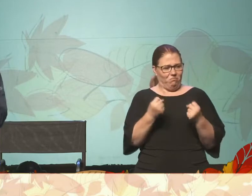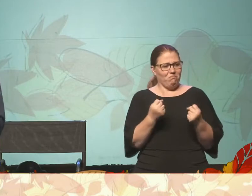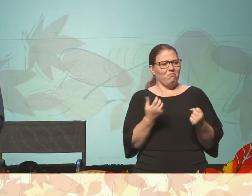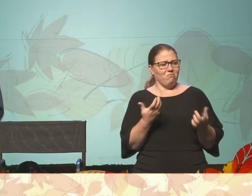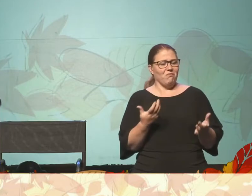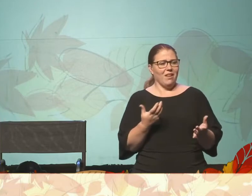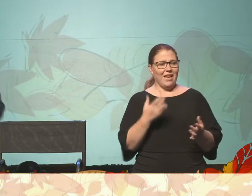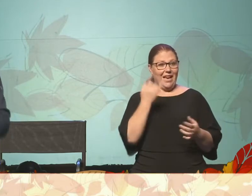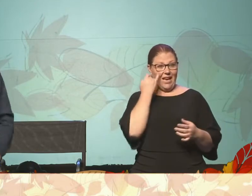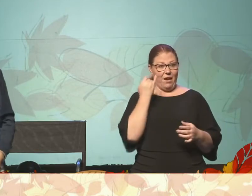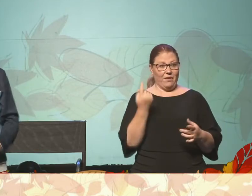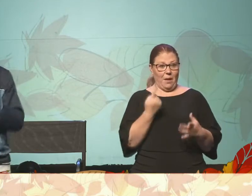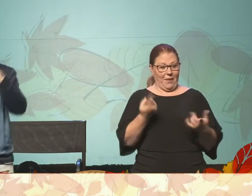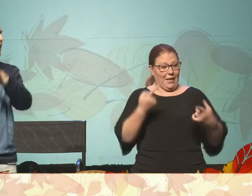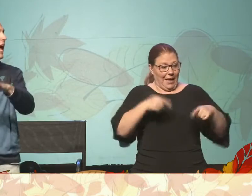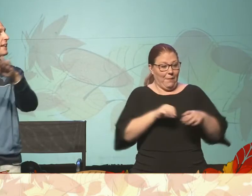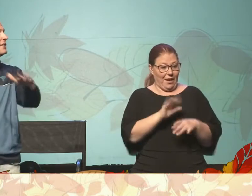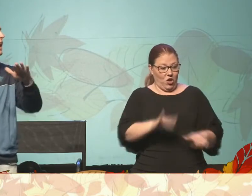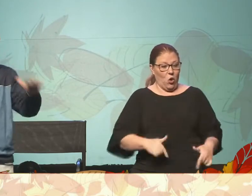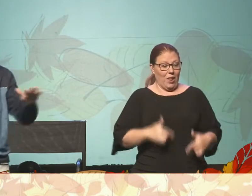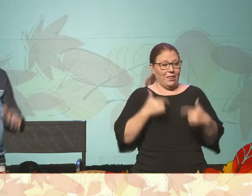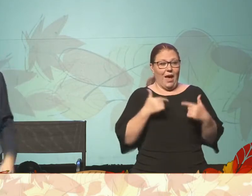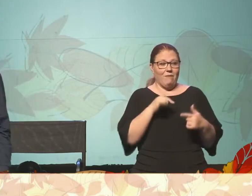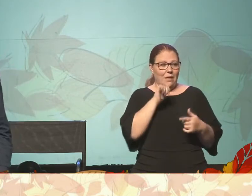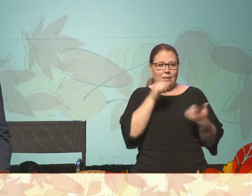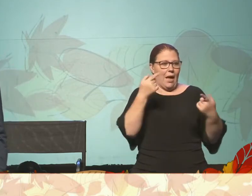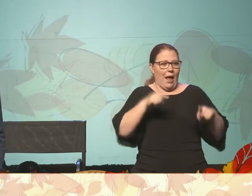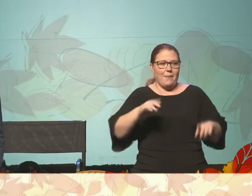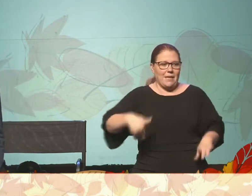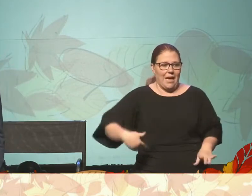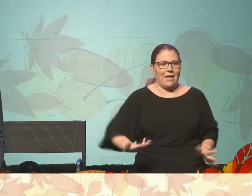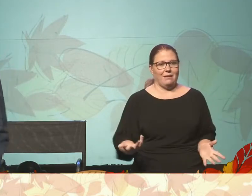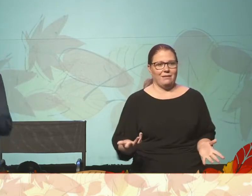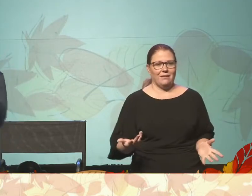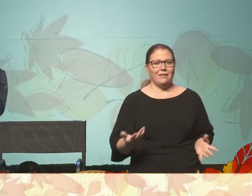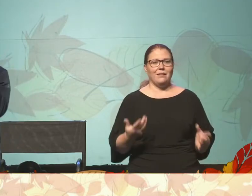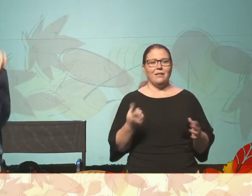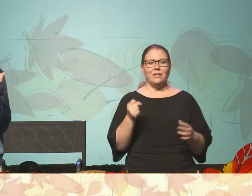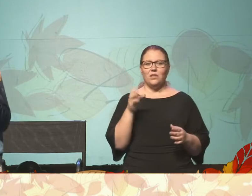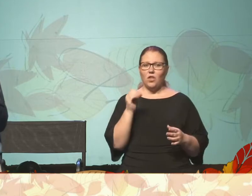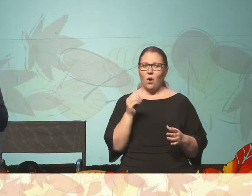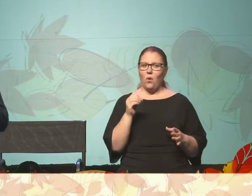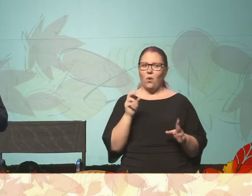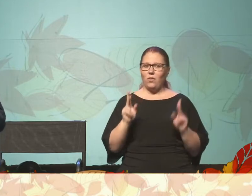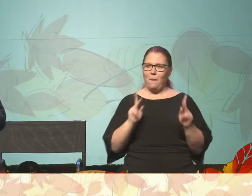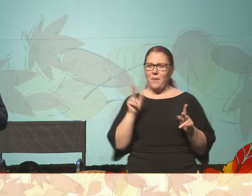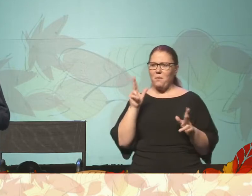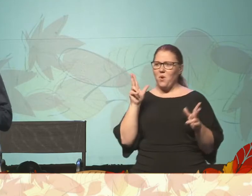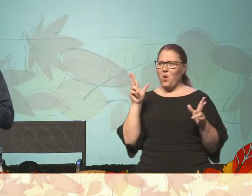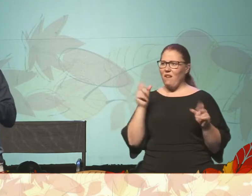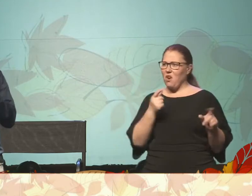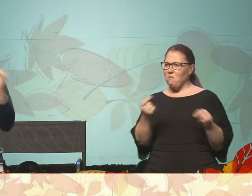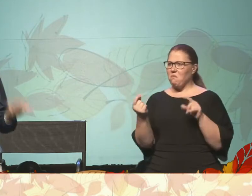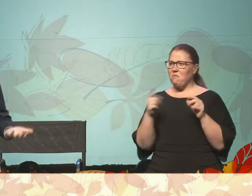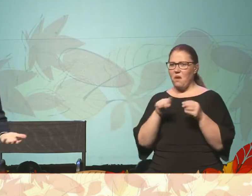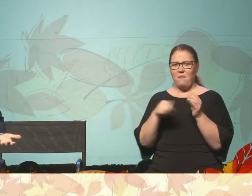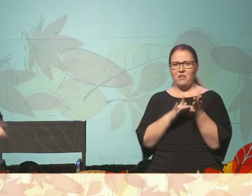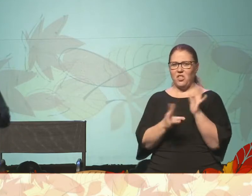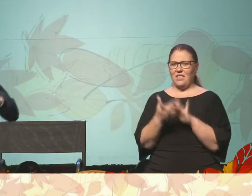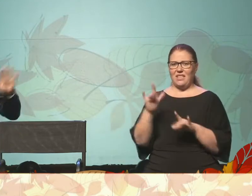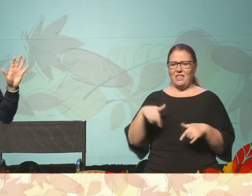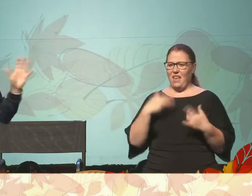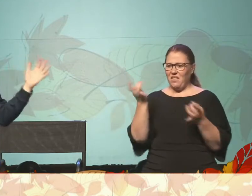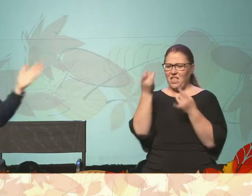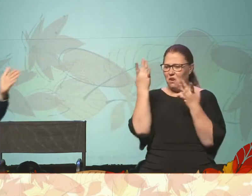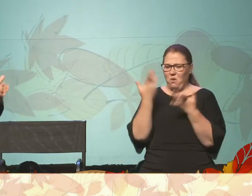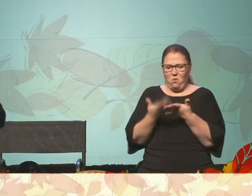as if something has taken place in your life that has not yet happened. And so they have heard enough about Jesus. Life is terrible enough.